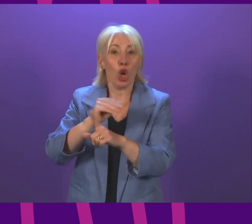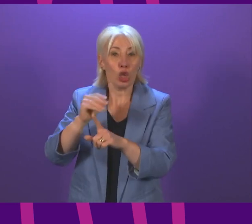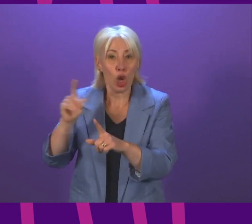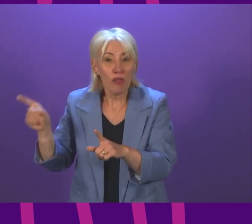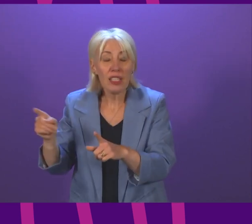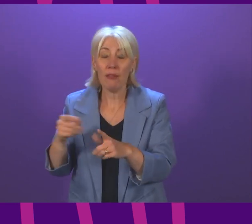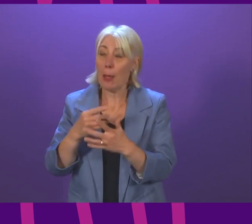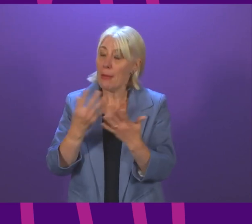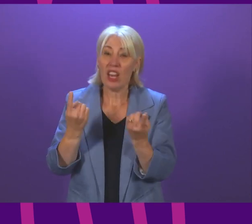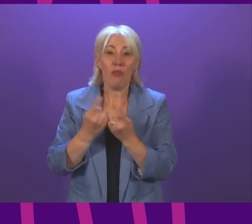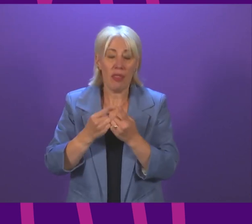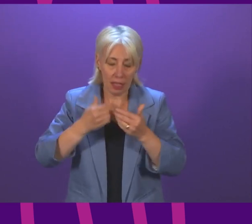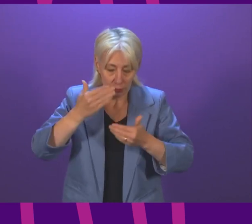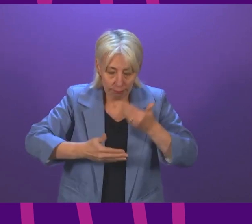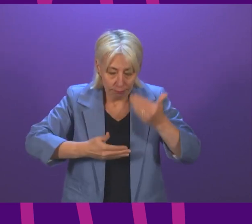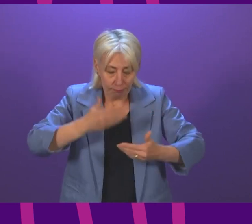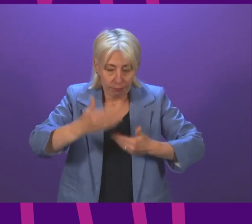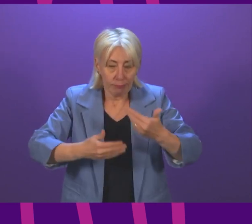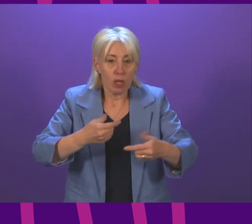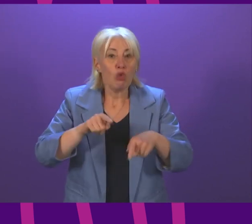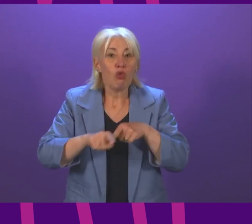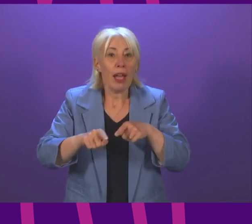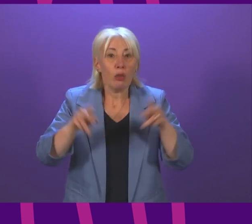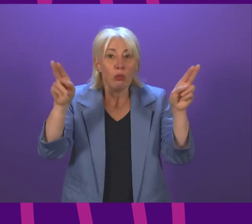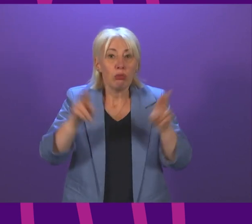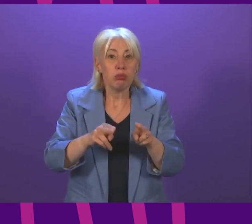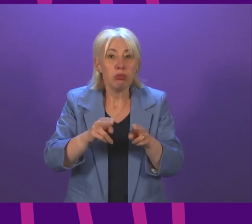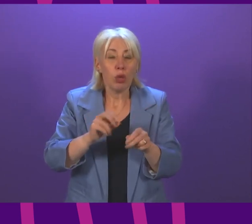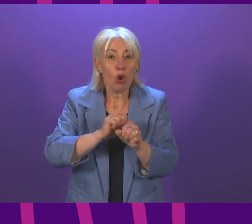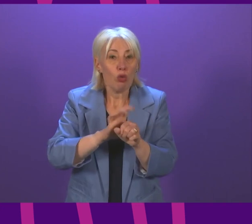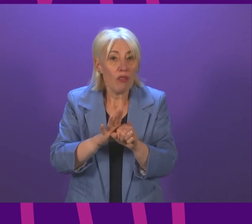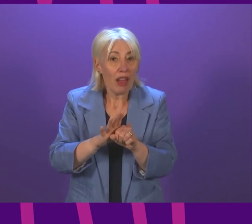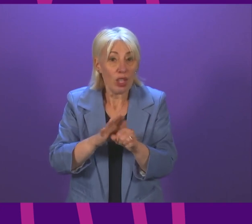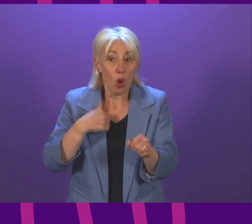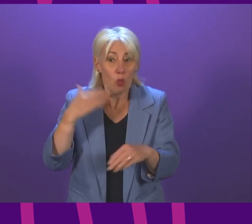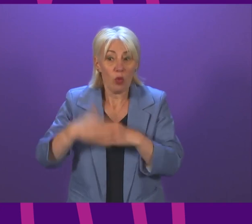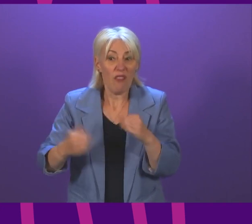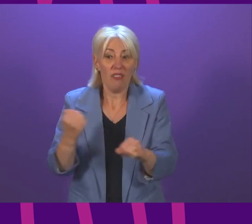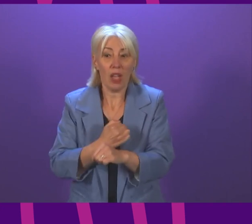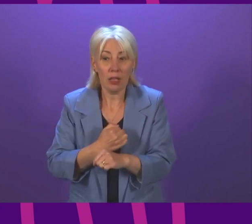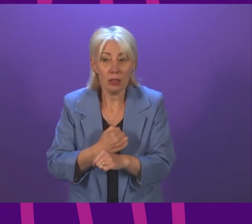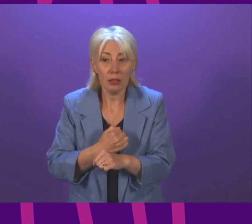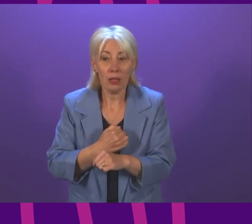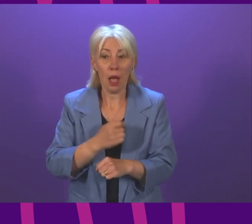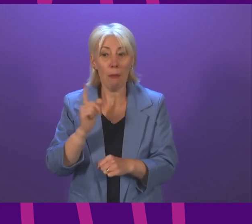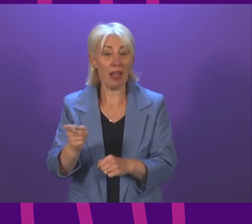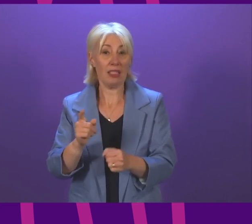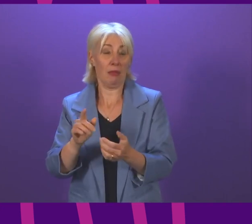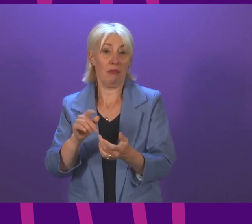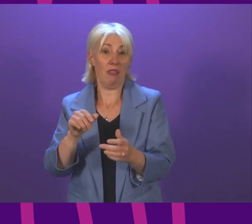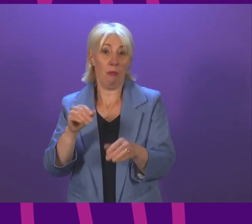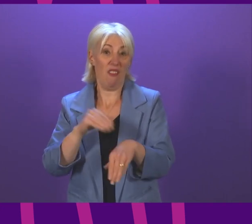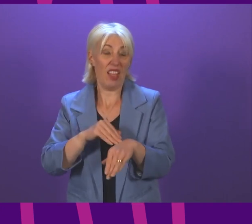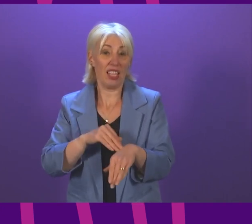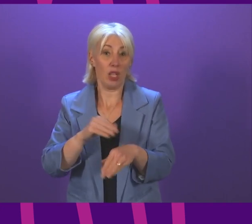of the steps we've taken to try to get COVID cases back under control again, we wouldn't have taken. But I'm afraid the consequence of that may well have been